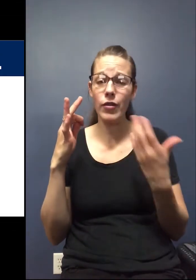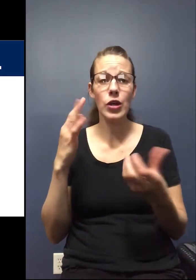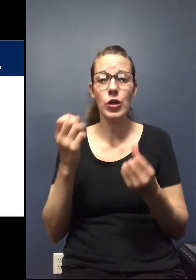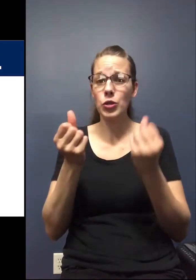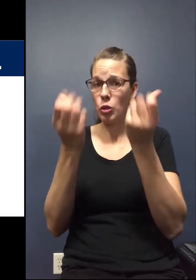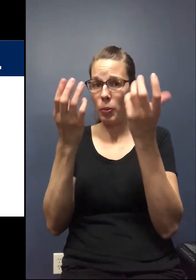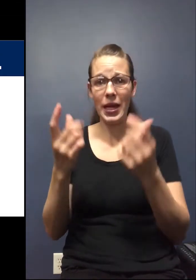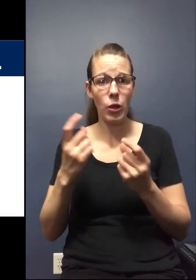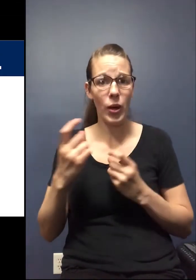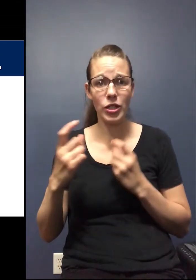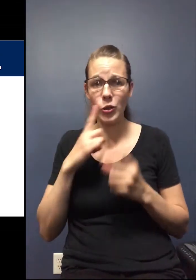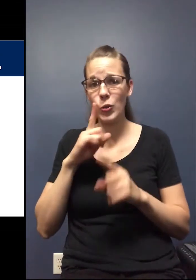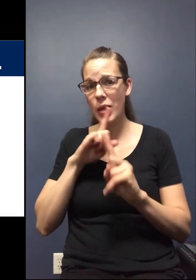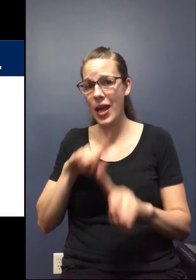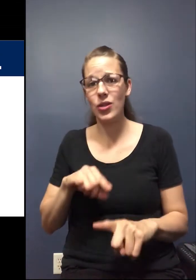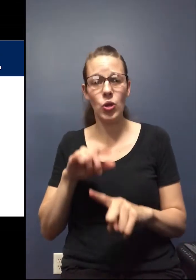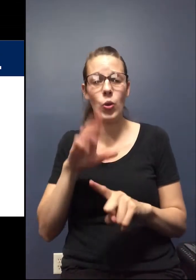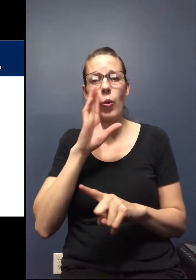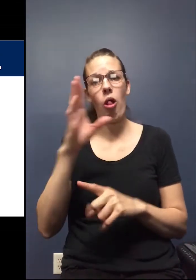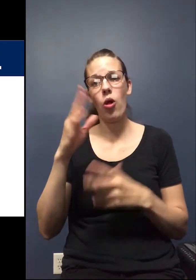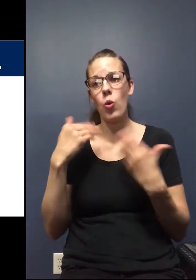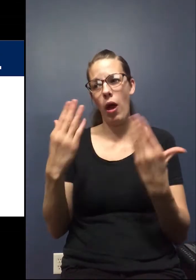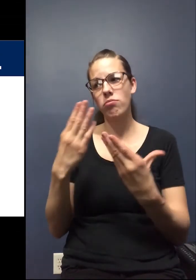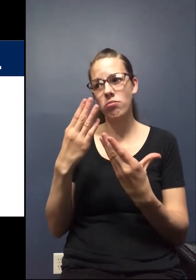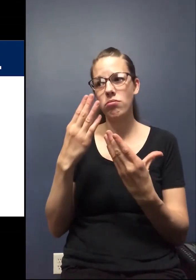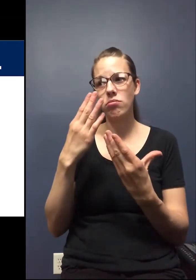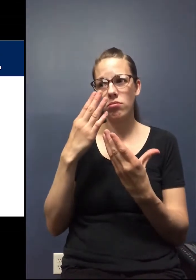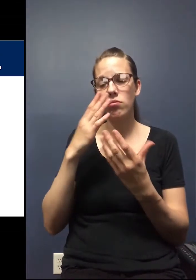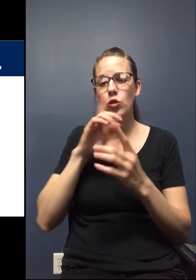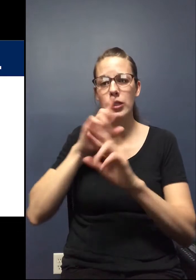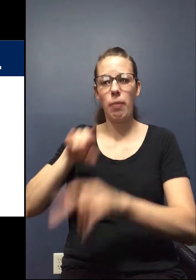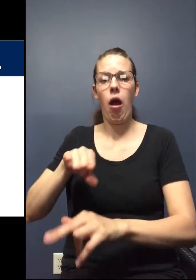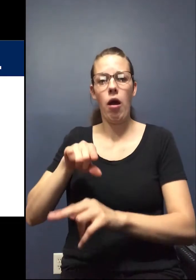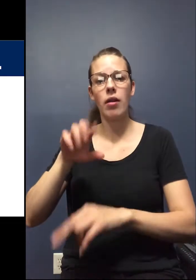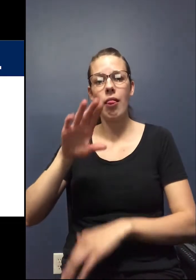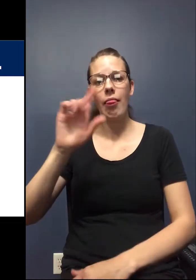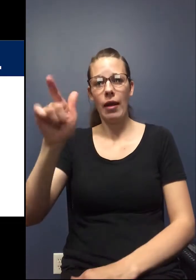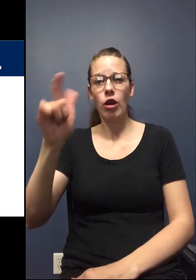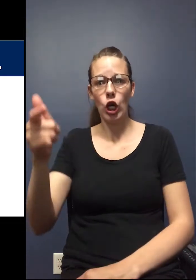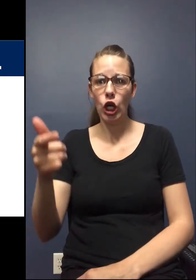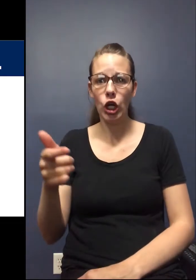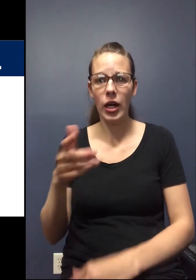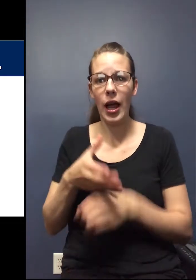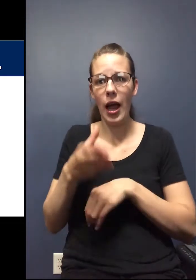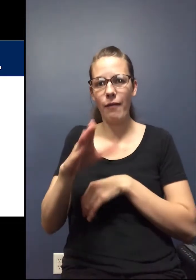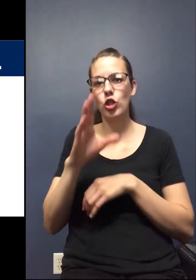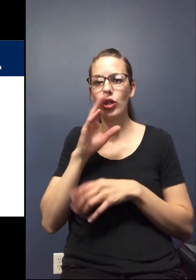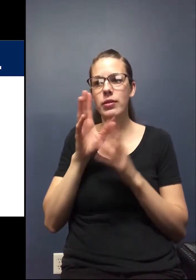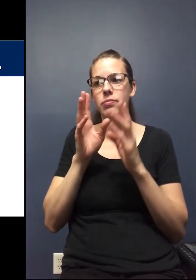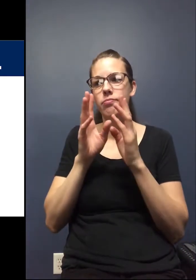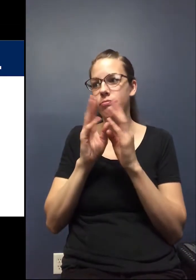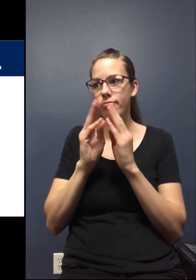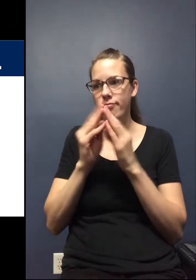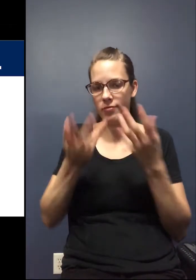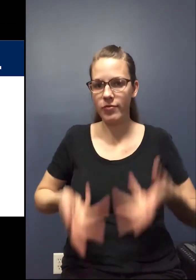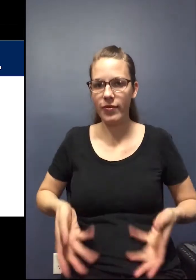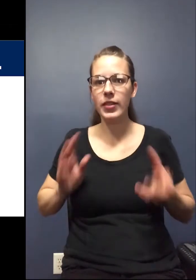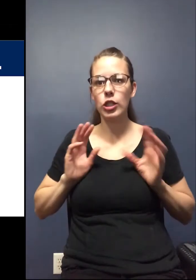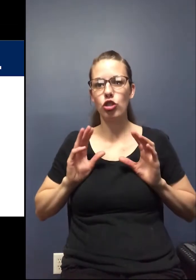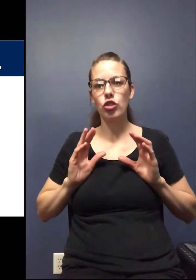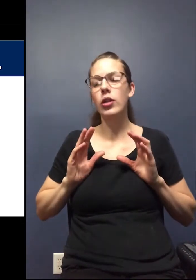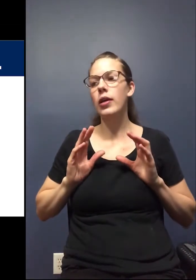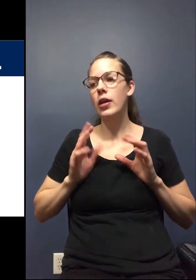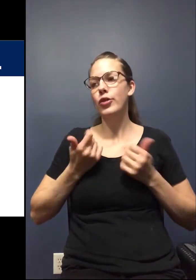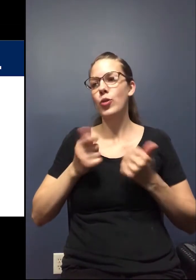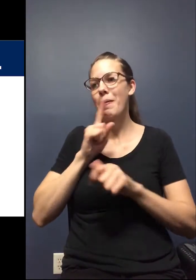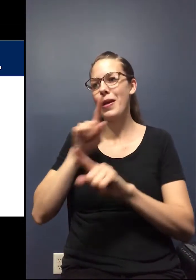too many questions to answer, we will get back to you after the virtual town hall is over,